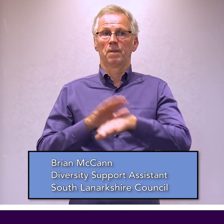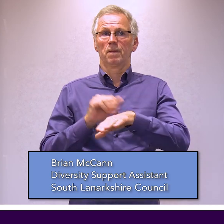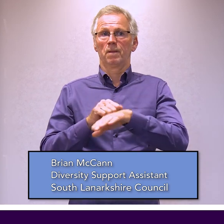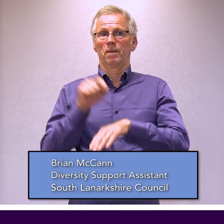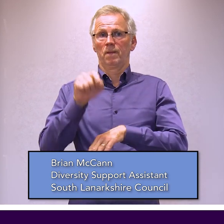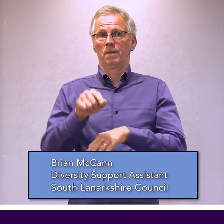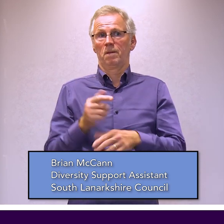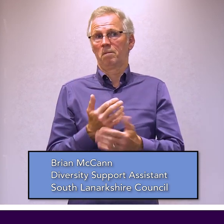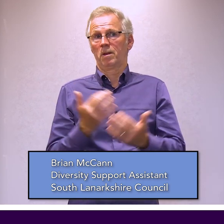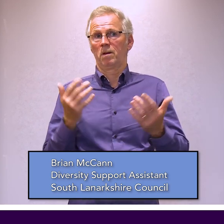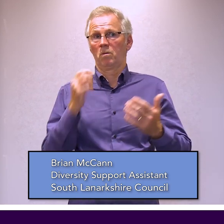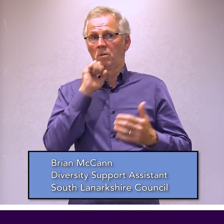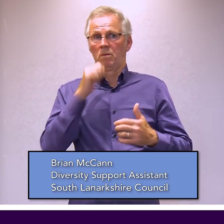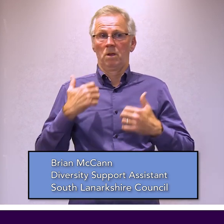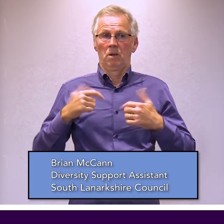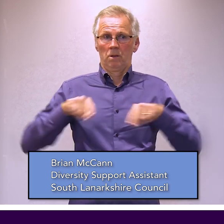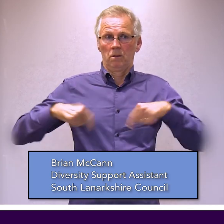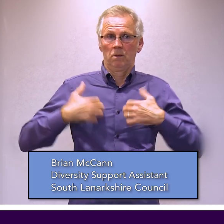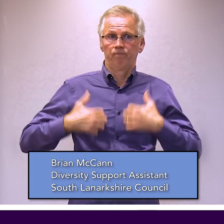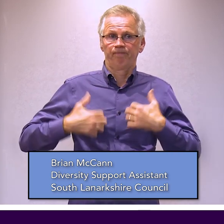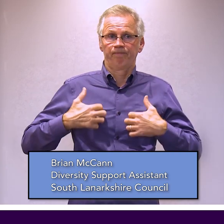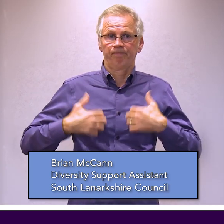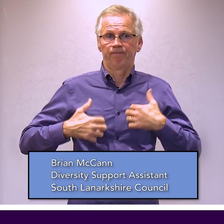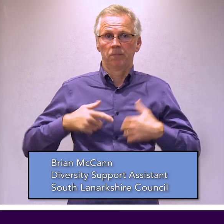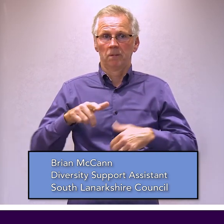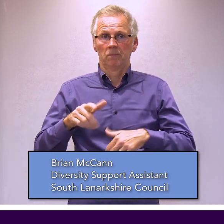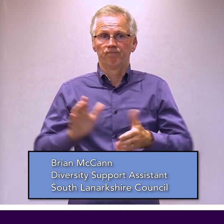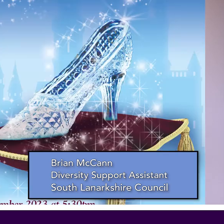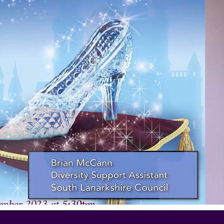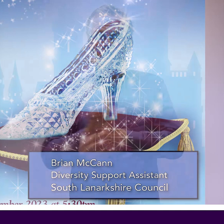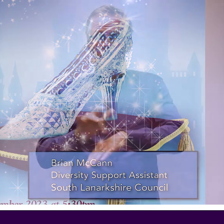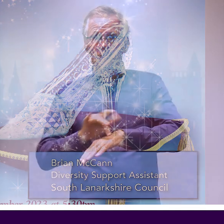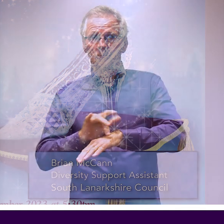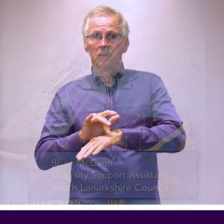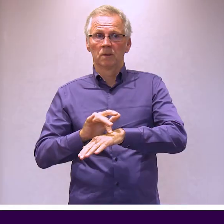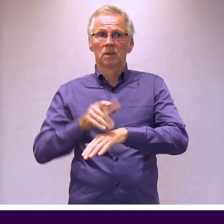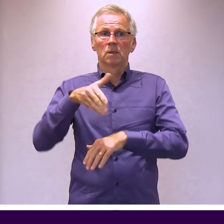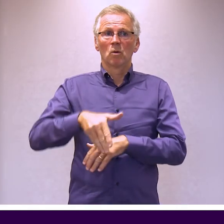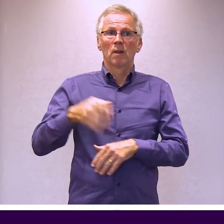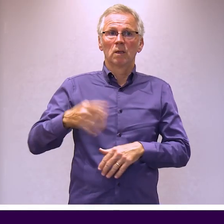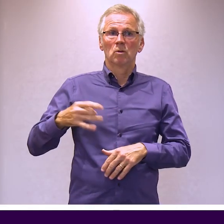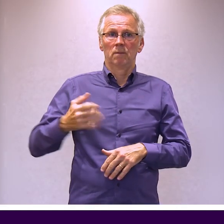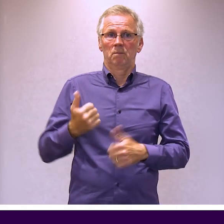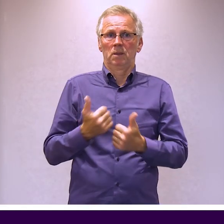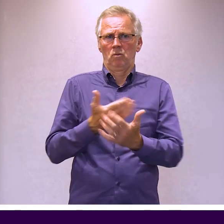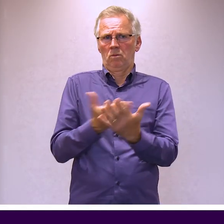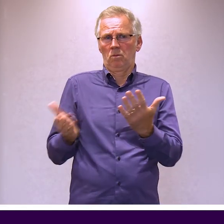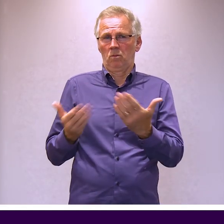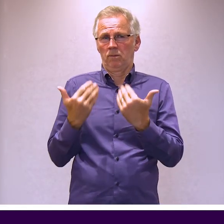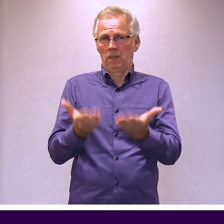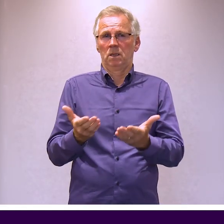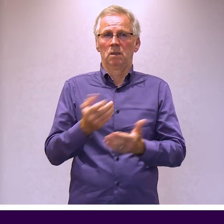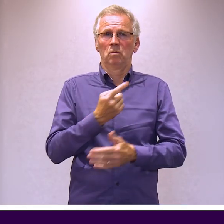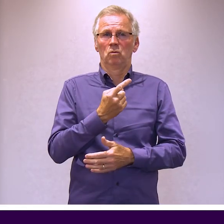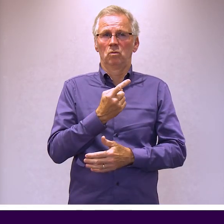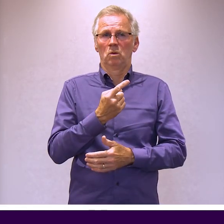With this year's festive season approaching, many of us will be looking forward to enjoying a pantomime, and South Anttshire